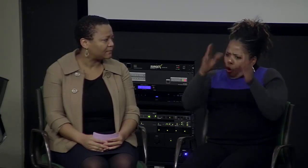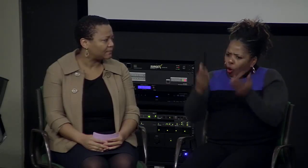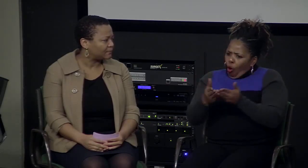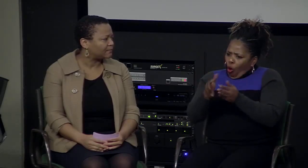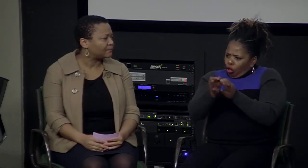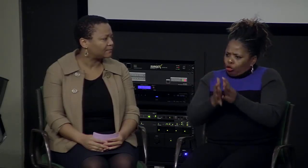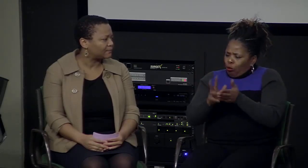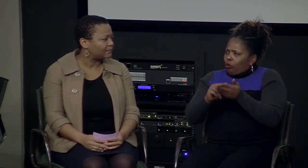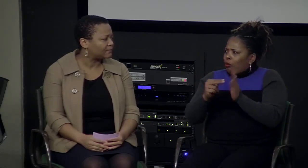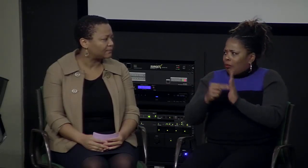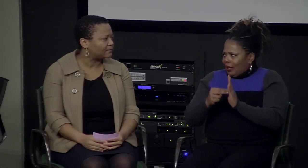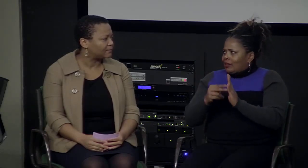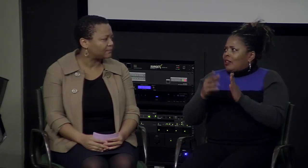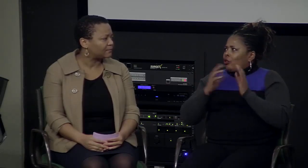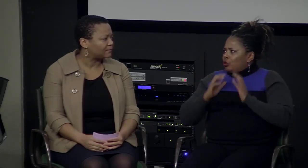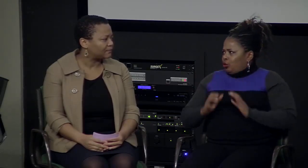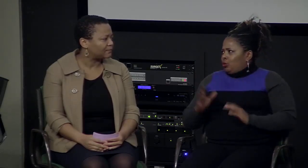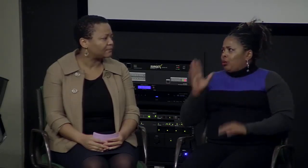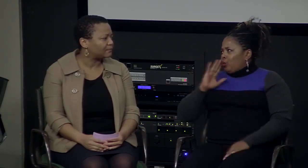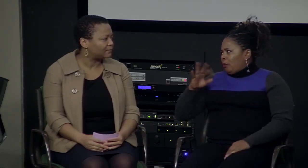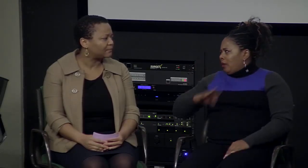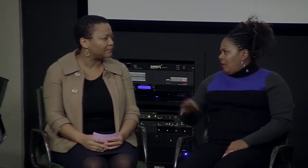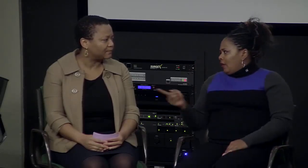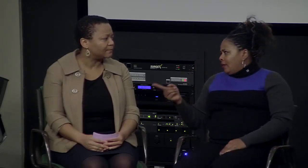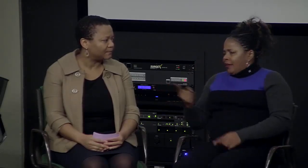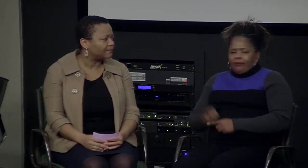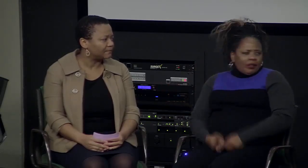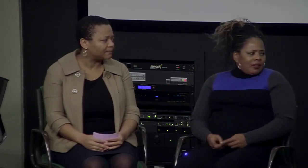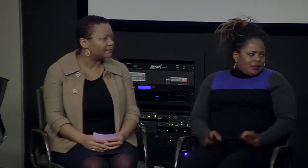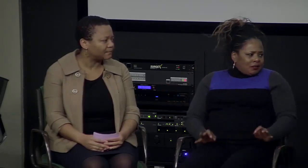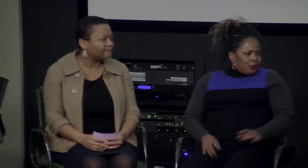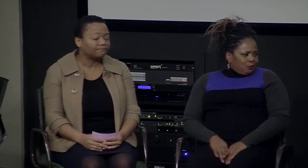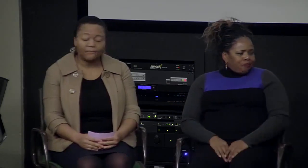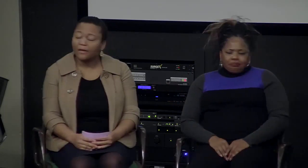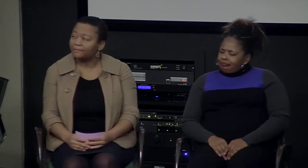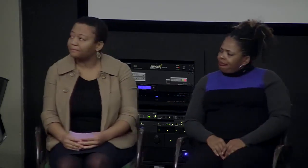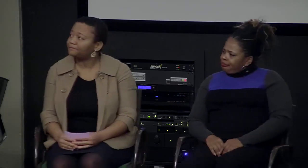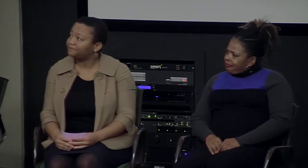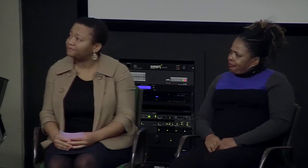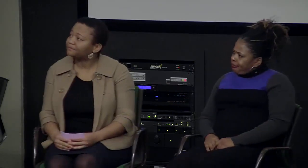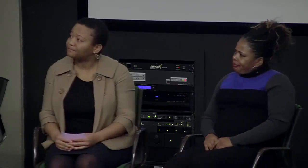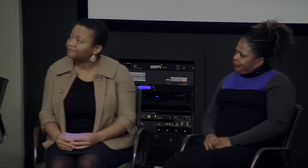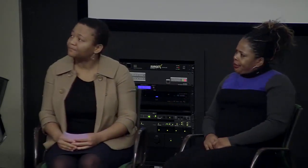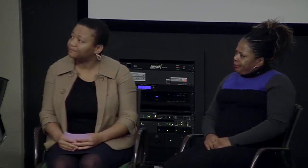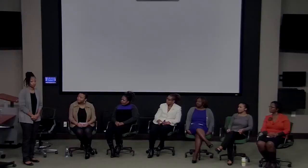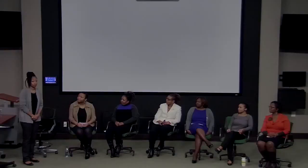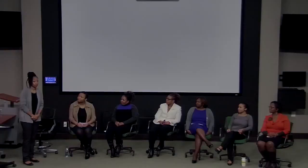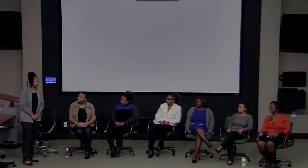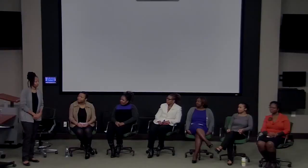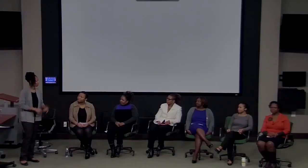working on one specific area or some terminology or something and you can't really forget the fact that you have to look at the interpreter as a whole.